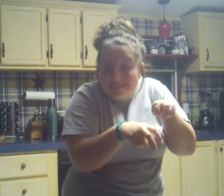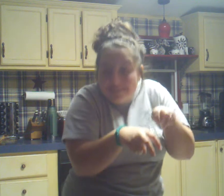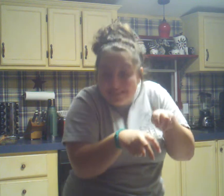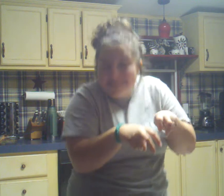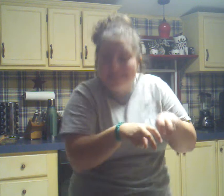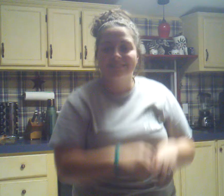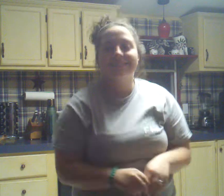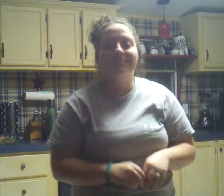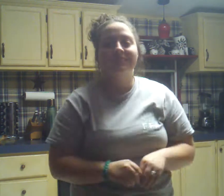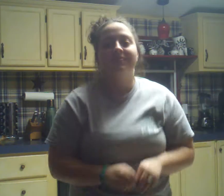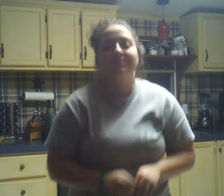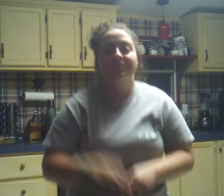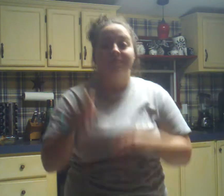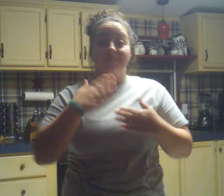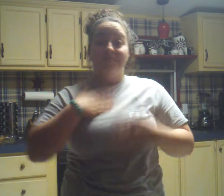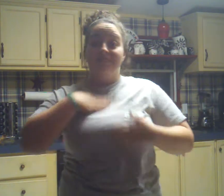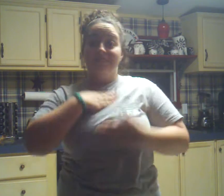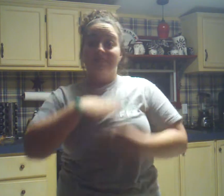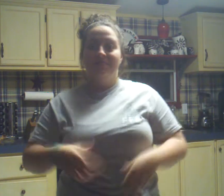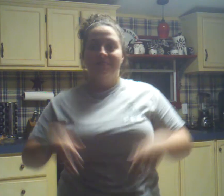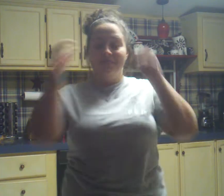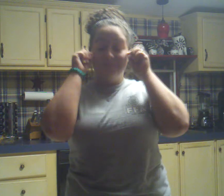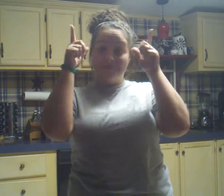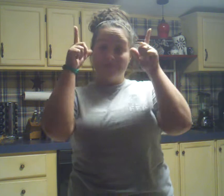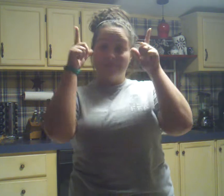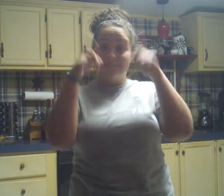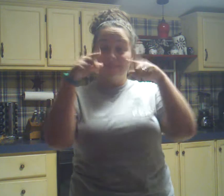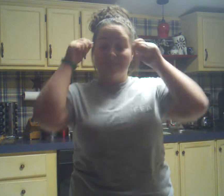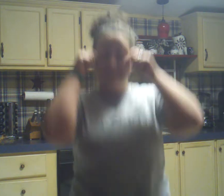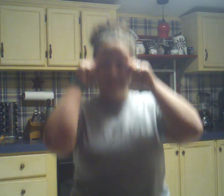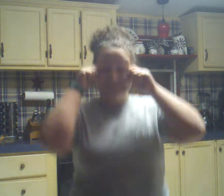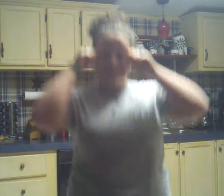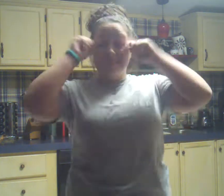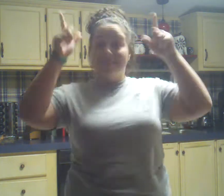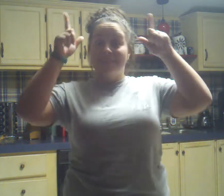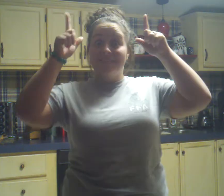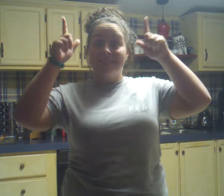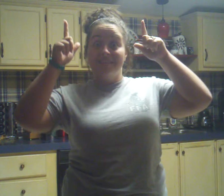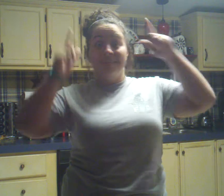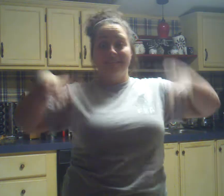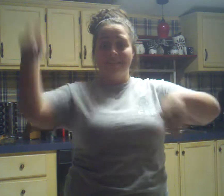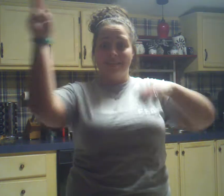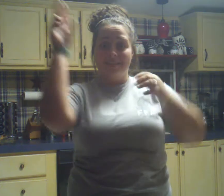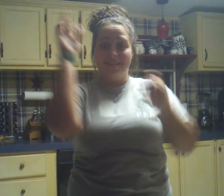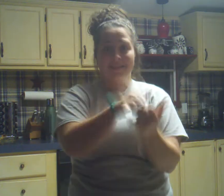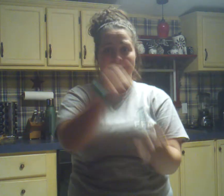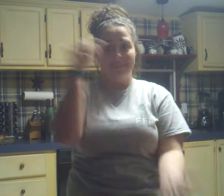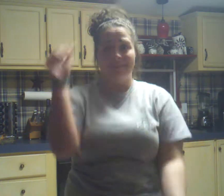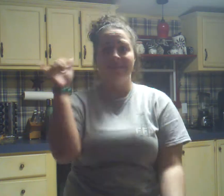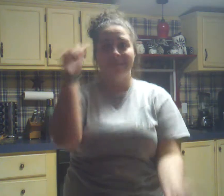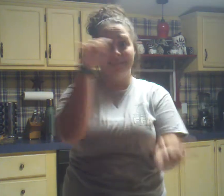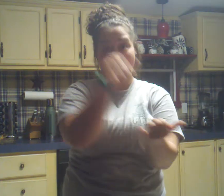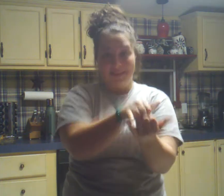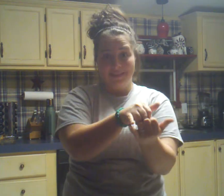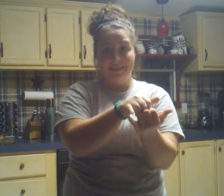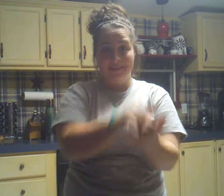Oh, what joy and what surprise when I open up my eyes to see a hippo-hero